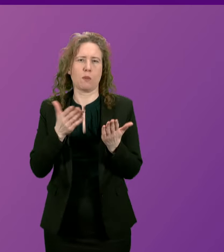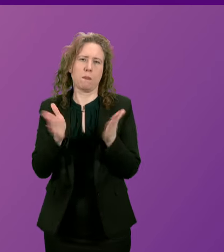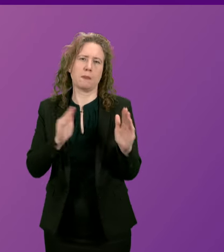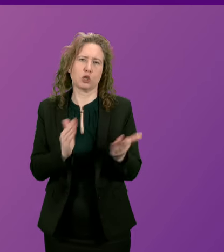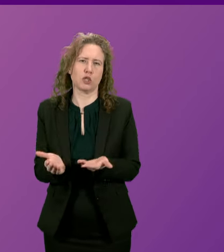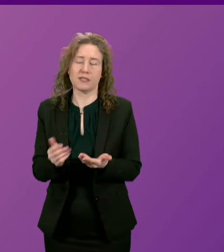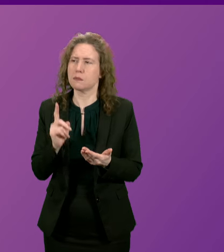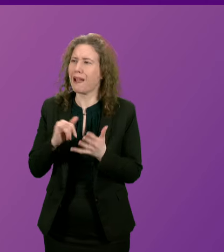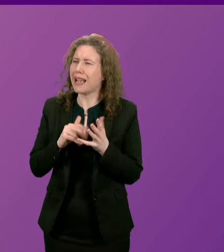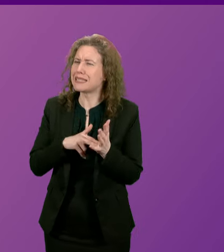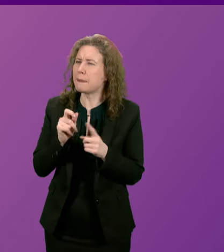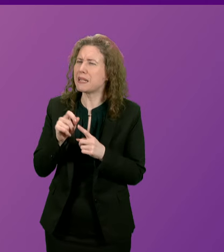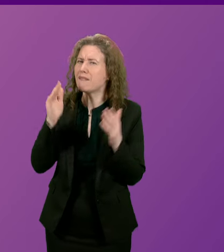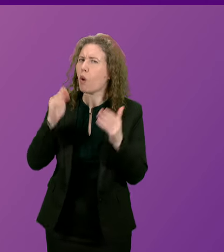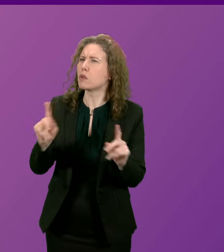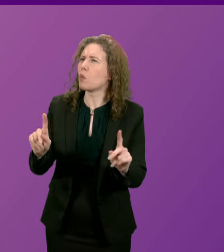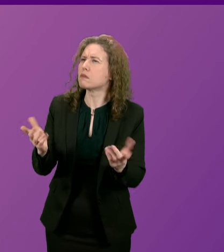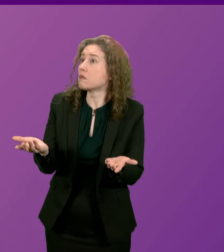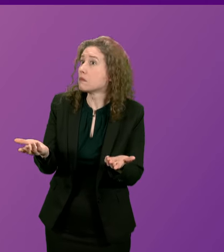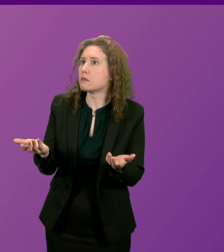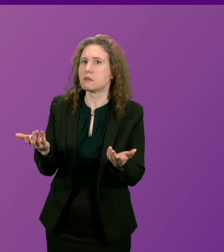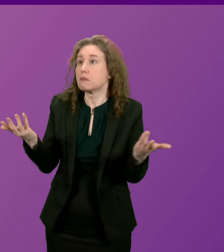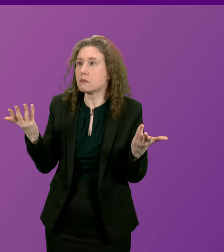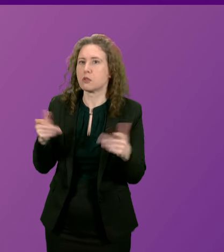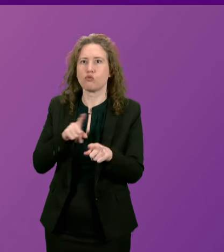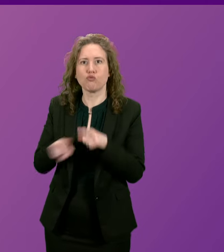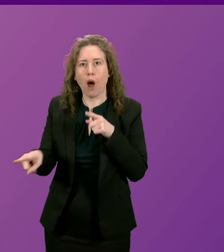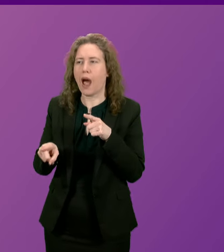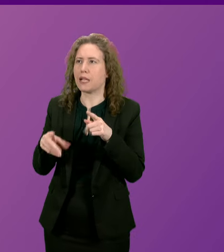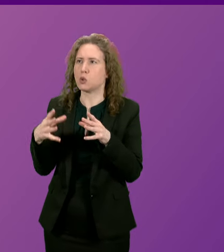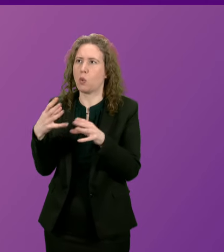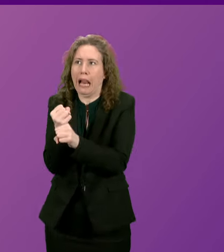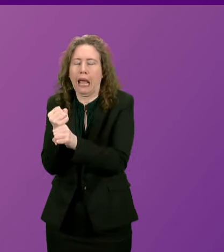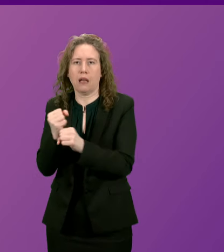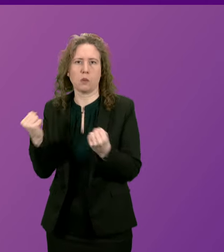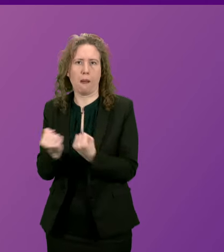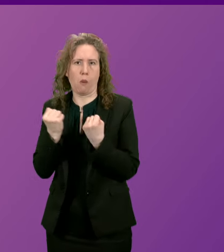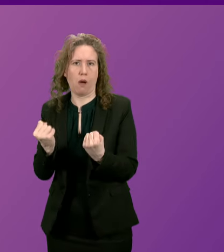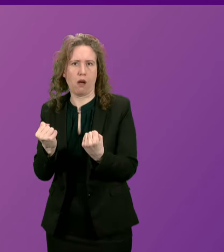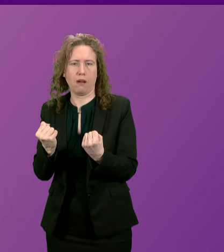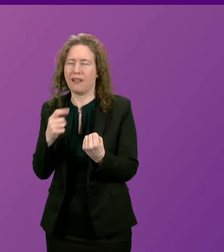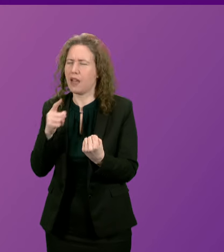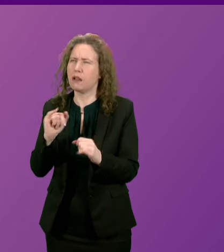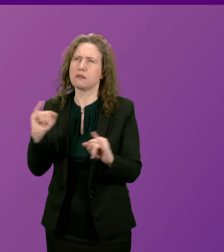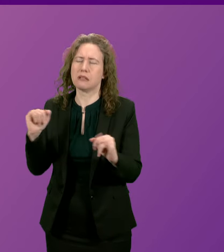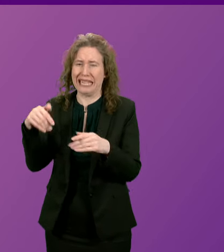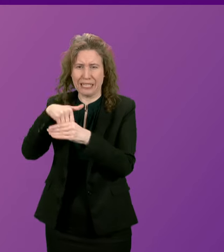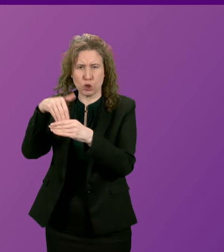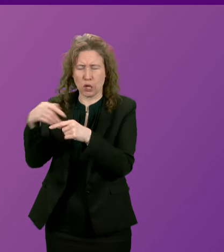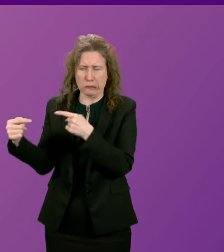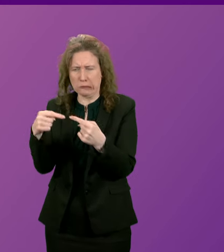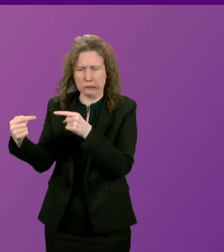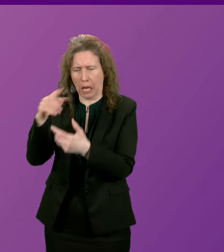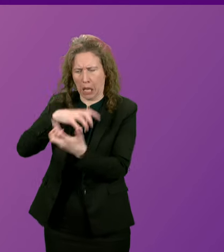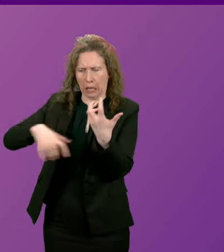But what's the SNP focused on instead? Desperately trying to cling on to power. They are so divided, so